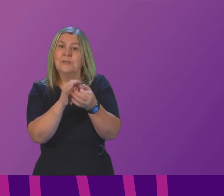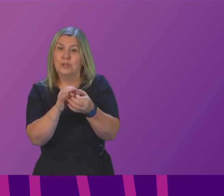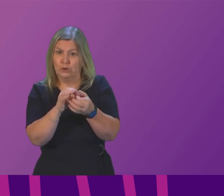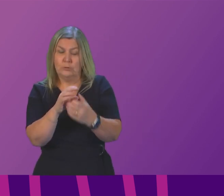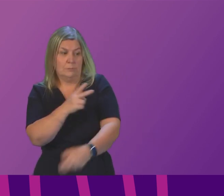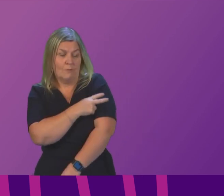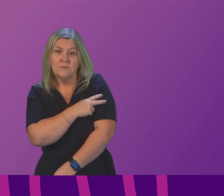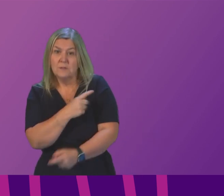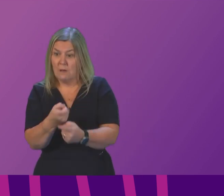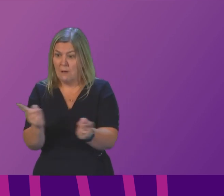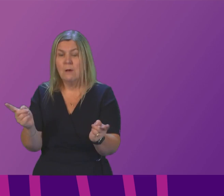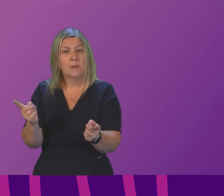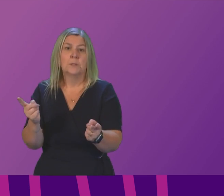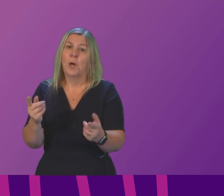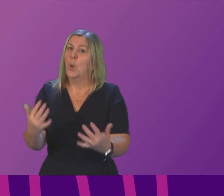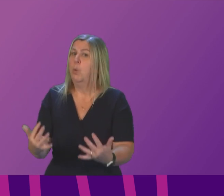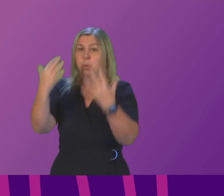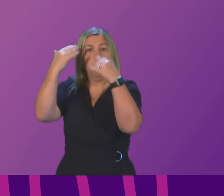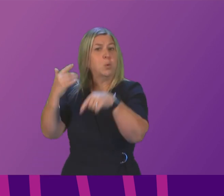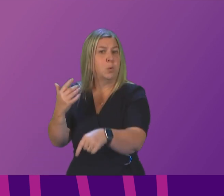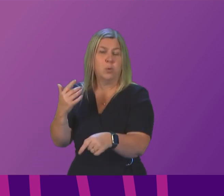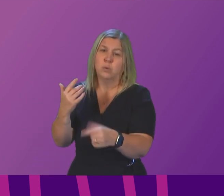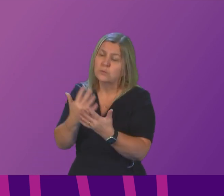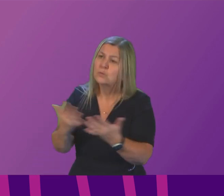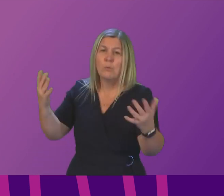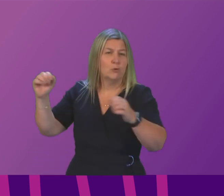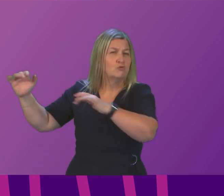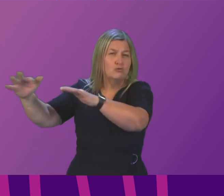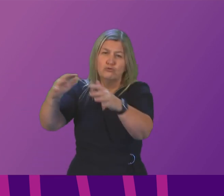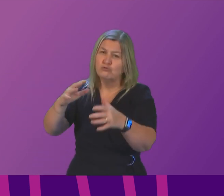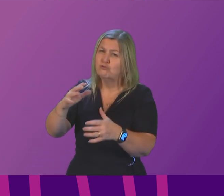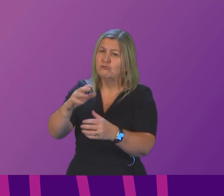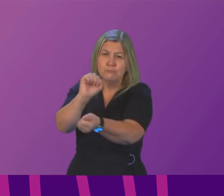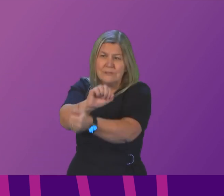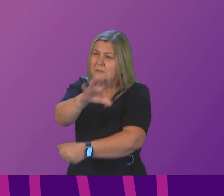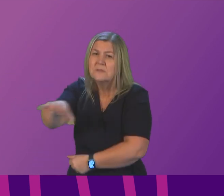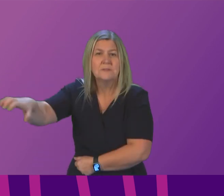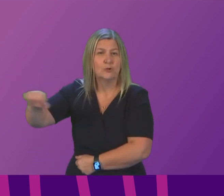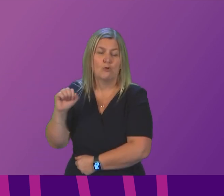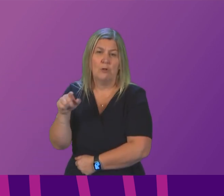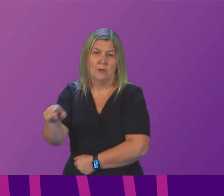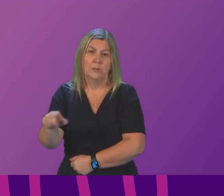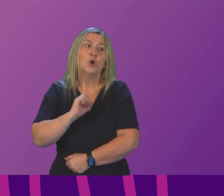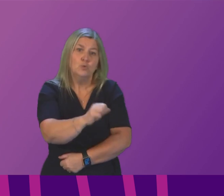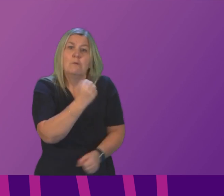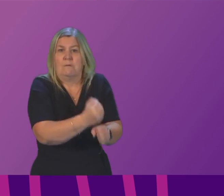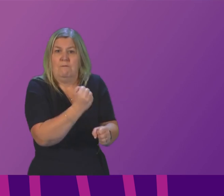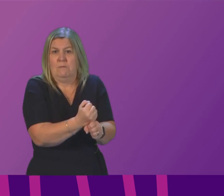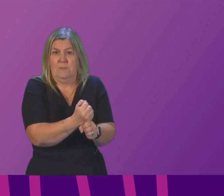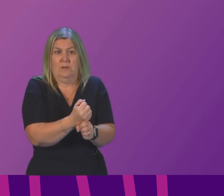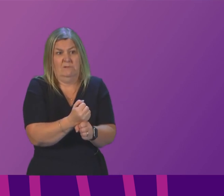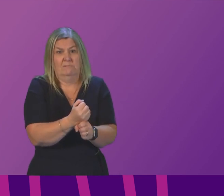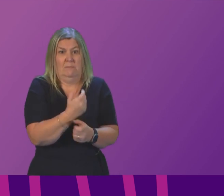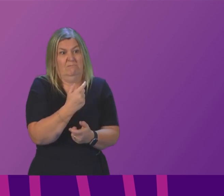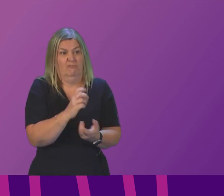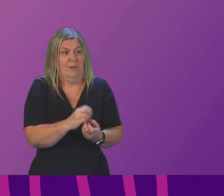with unprecedented levels of drug abuse in our prisons her government is making it harder for them to do their job